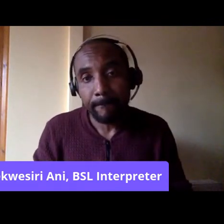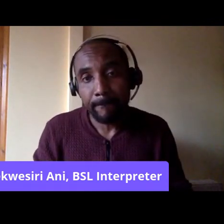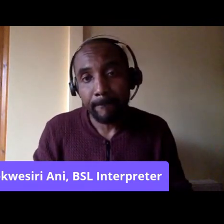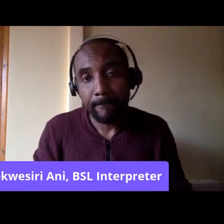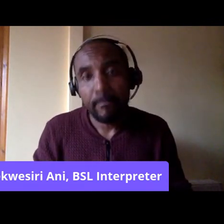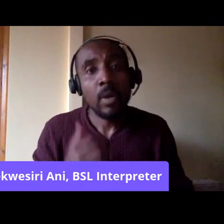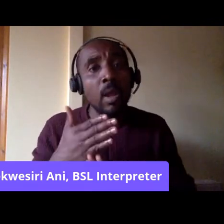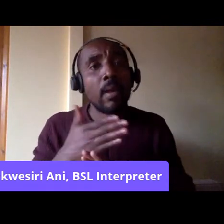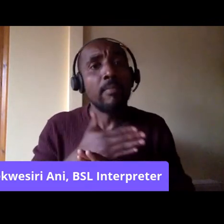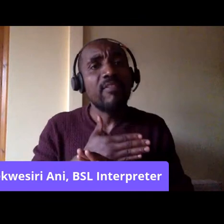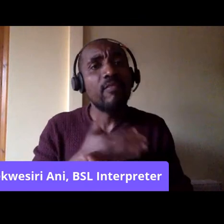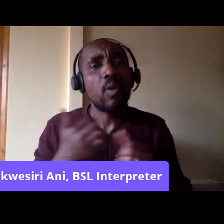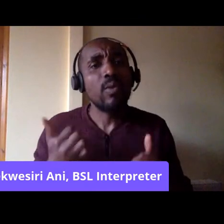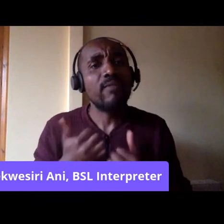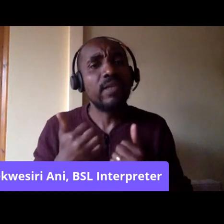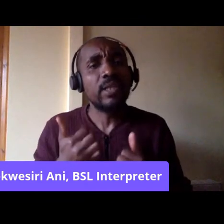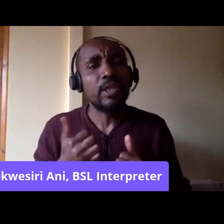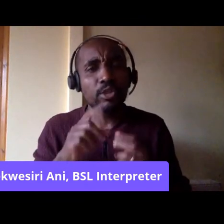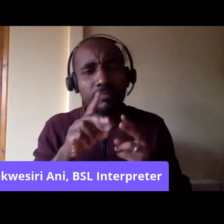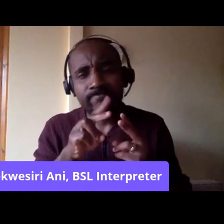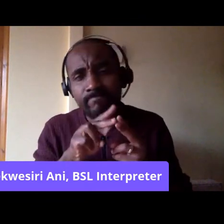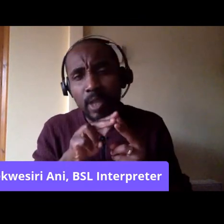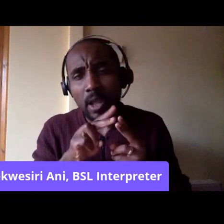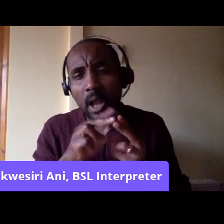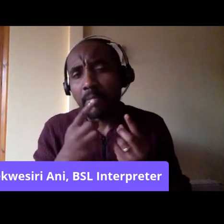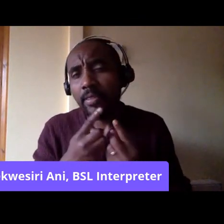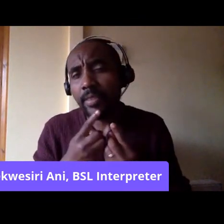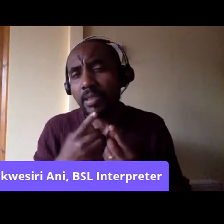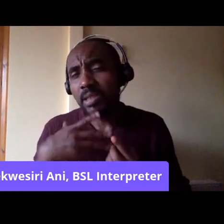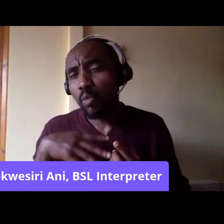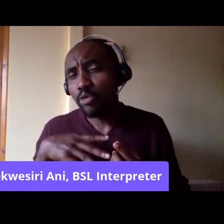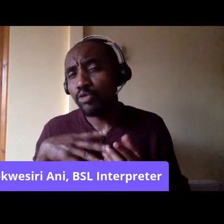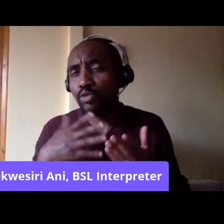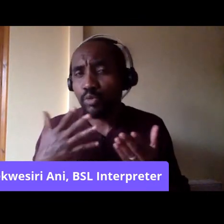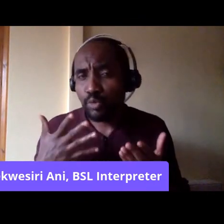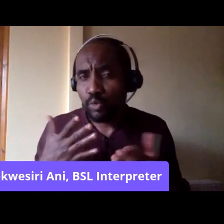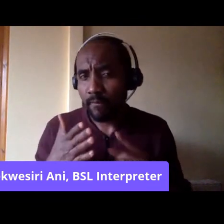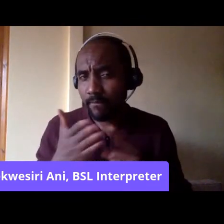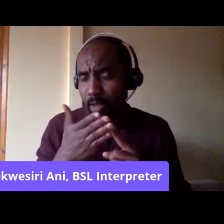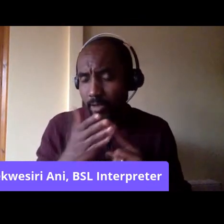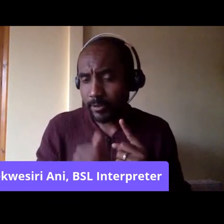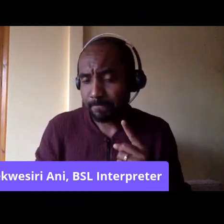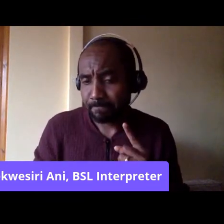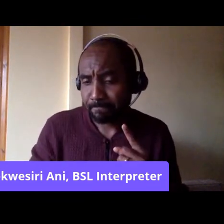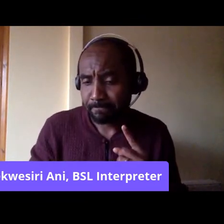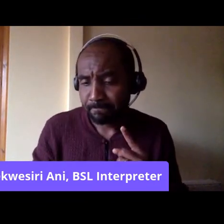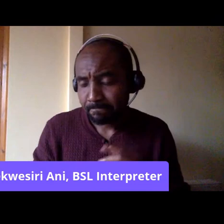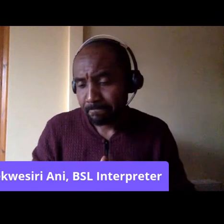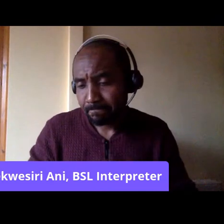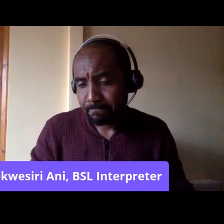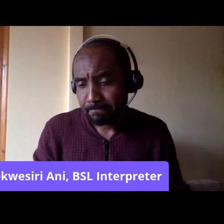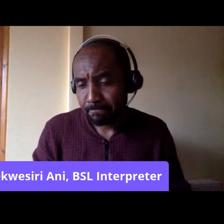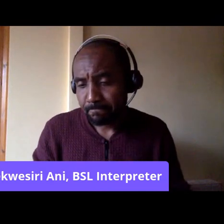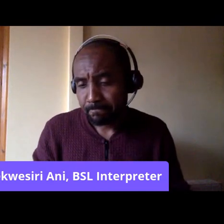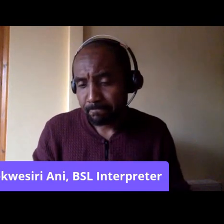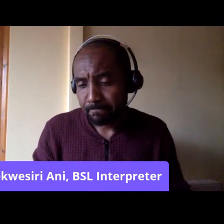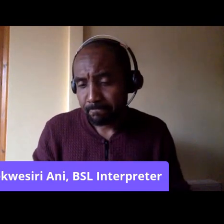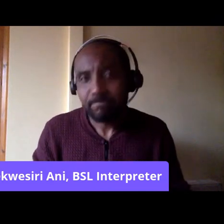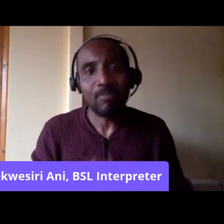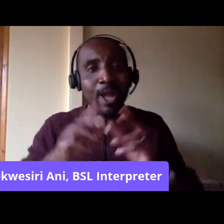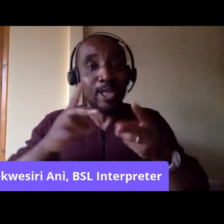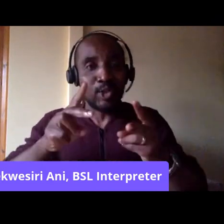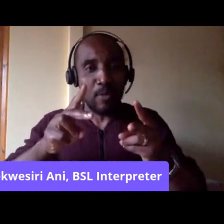we go, there was a couple of things that I just wanted to, first of all, say was thanks to our